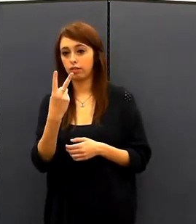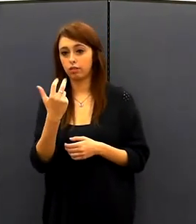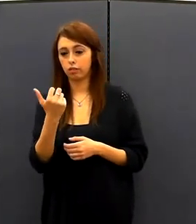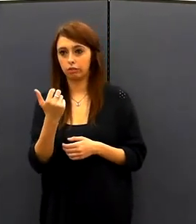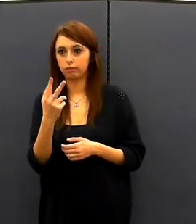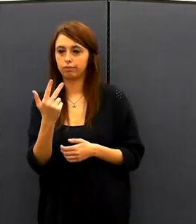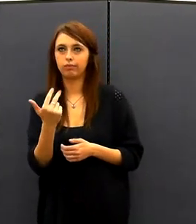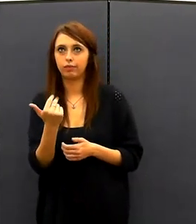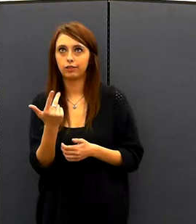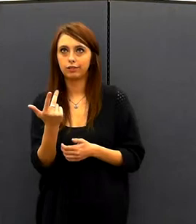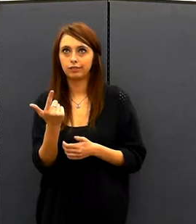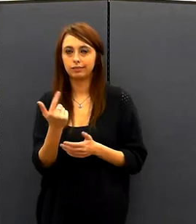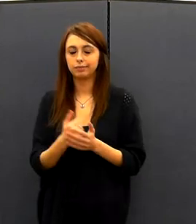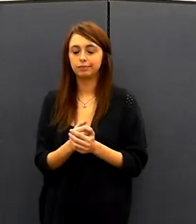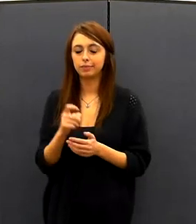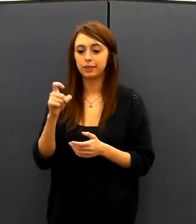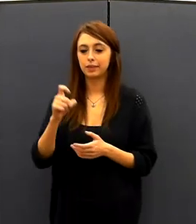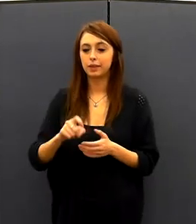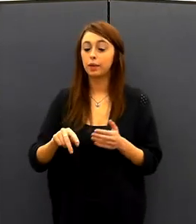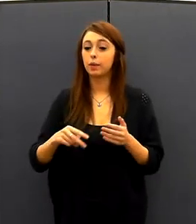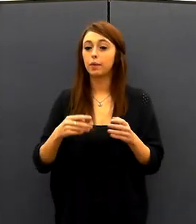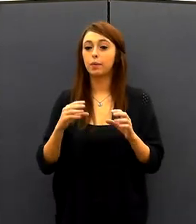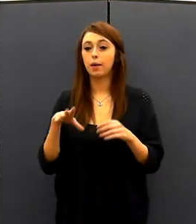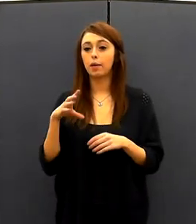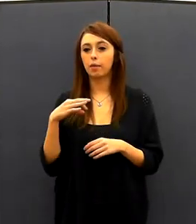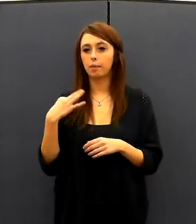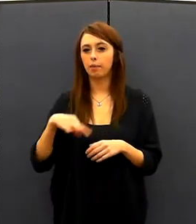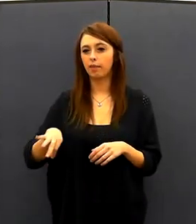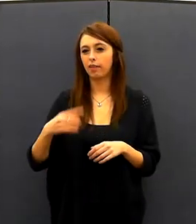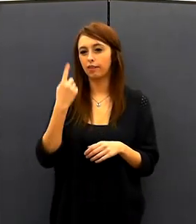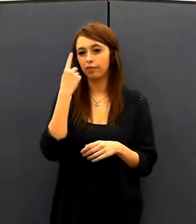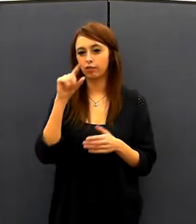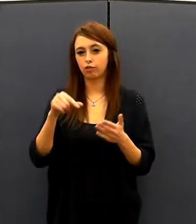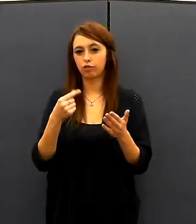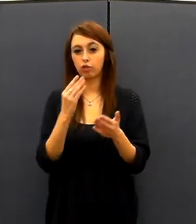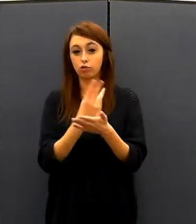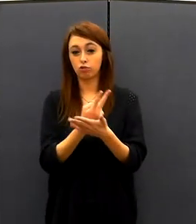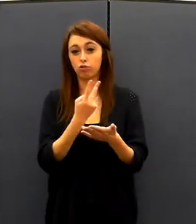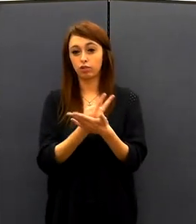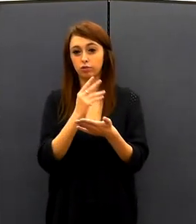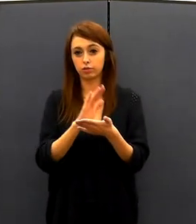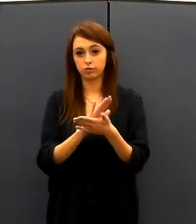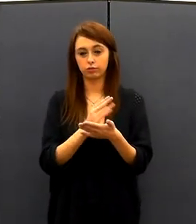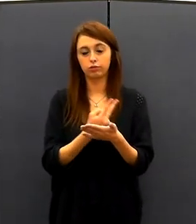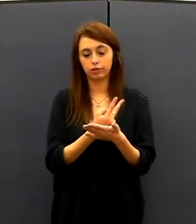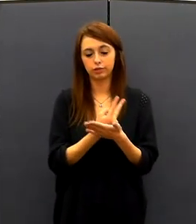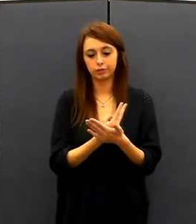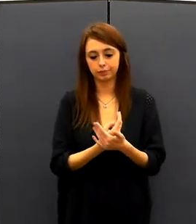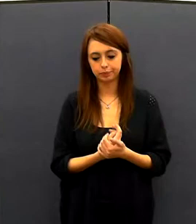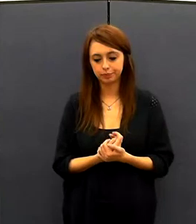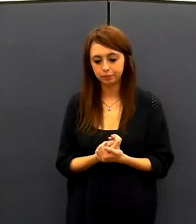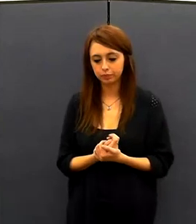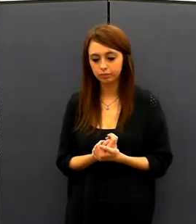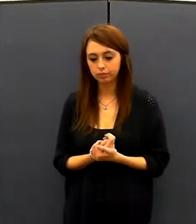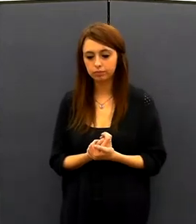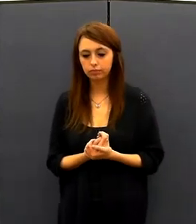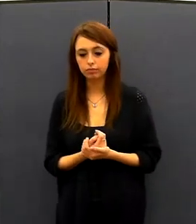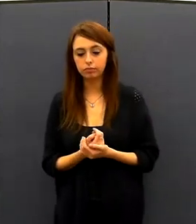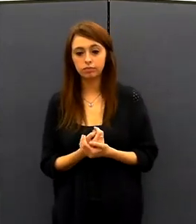So in my mind, and when I come back in the fall, I'm going to start graduate school. I couldn't do that. So luckily I fought for Timothy Phillips.